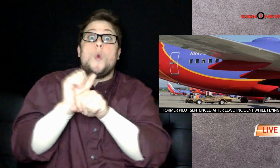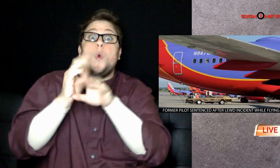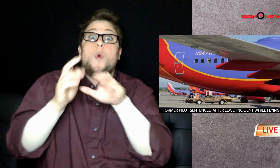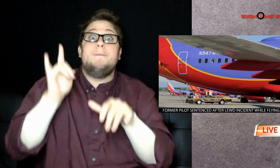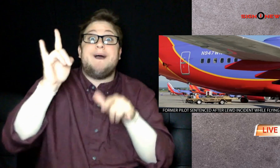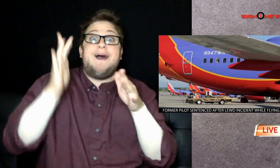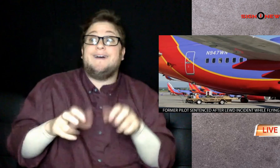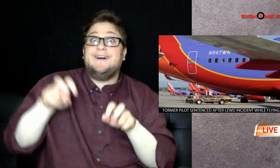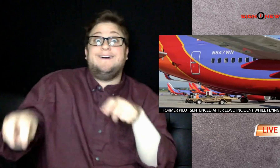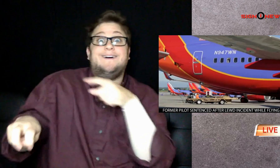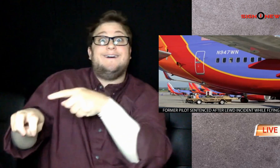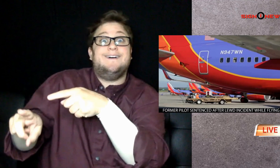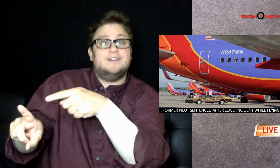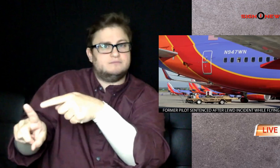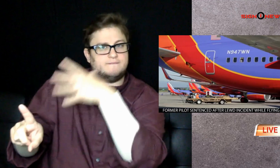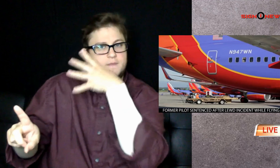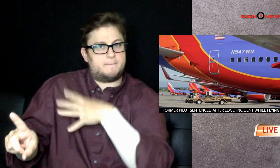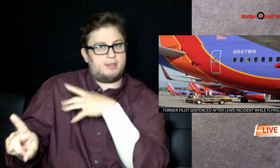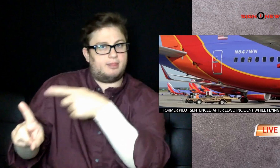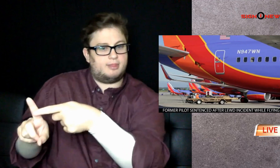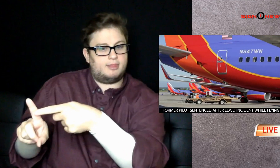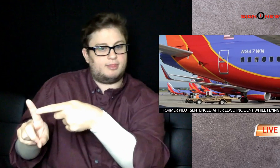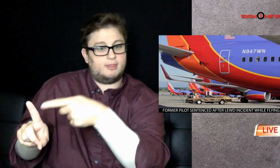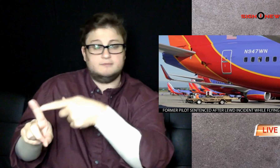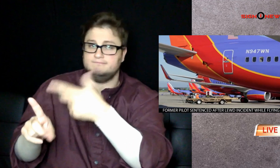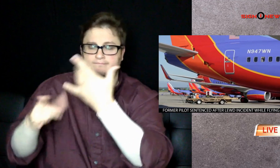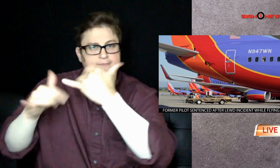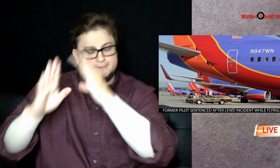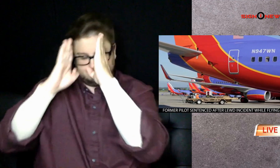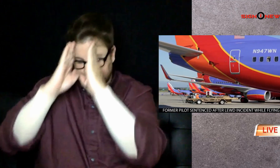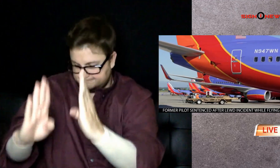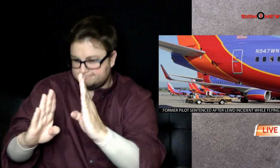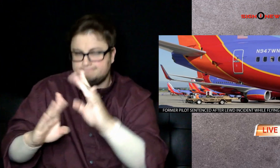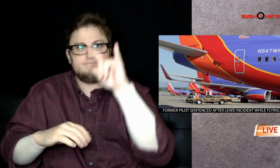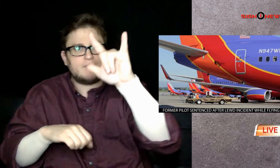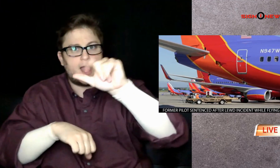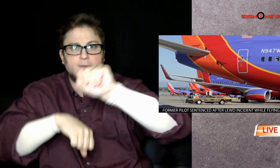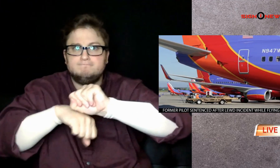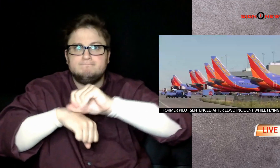and exposed his genitals while his female co-worker continued her flight duties.